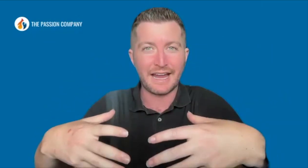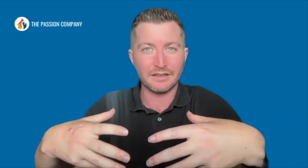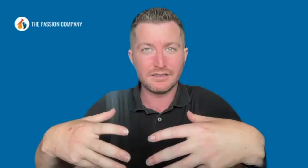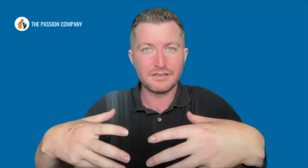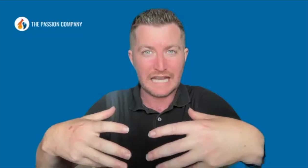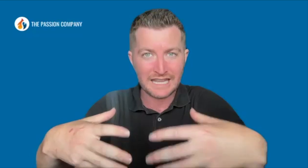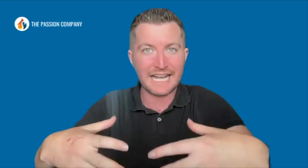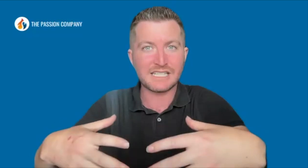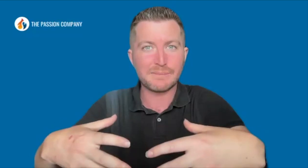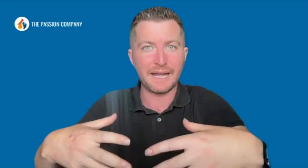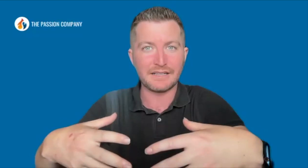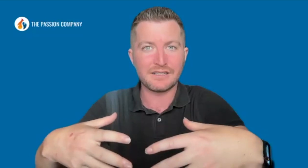space.